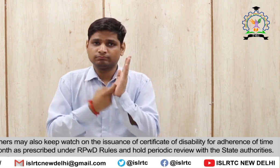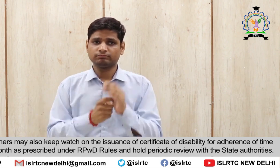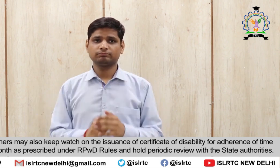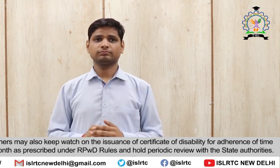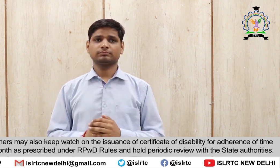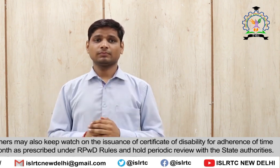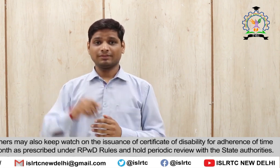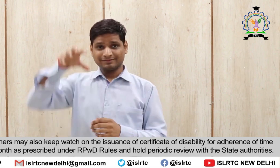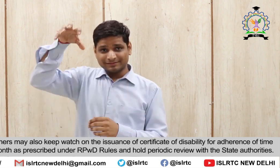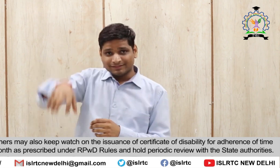RPWD rules